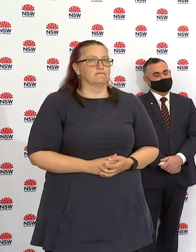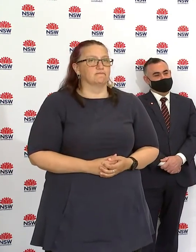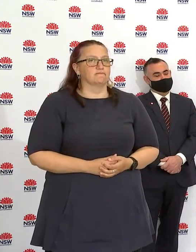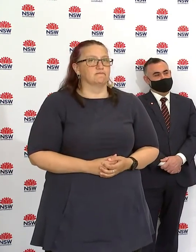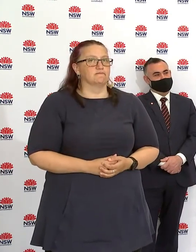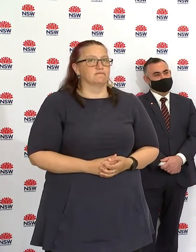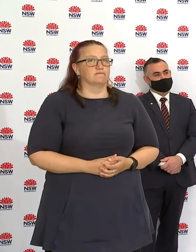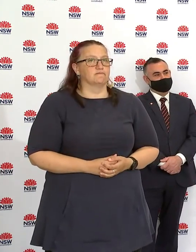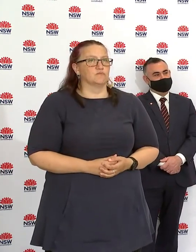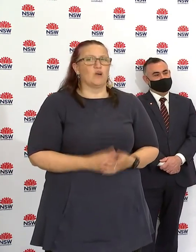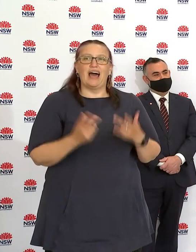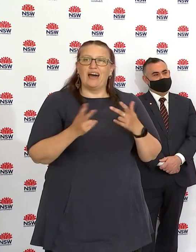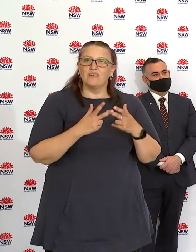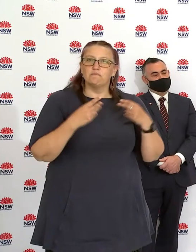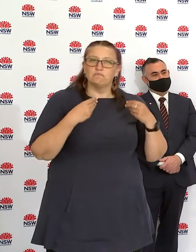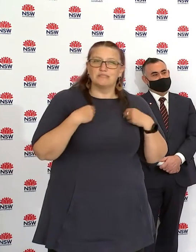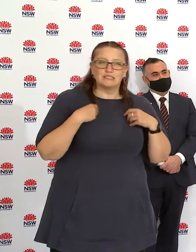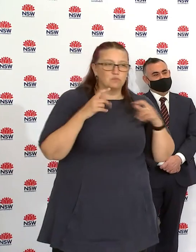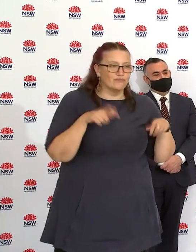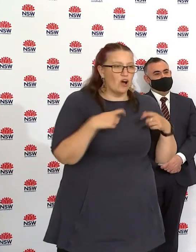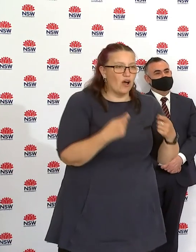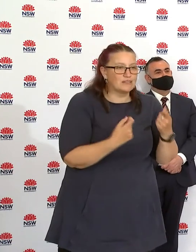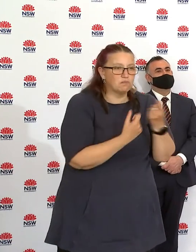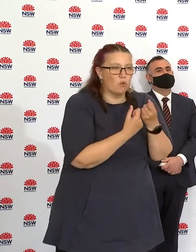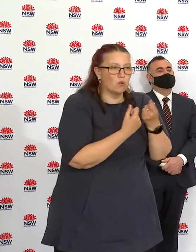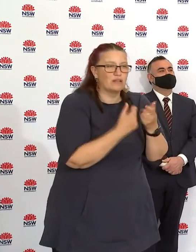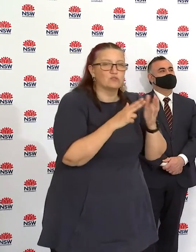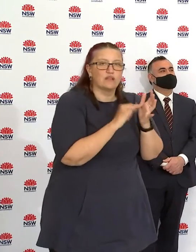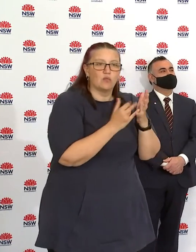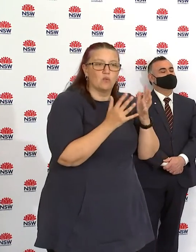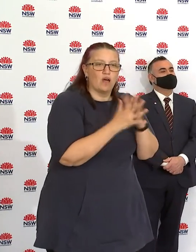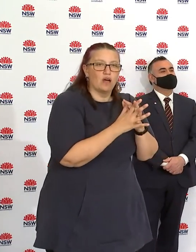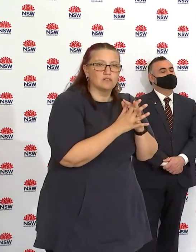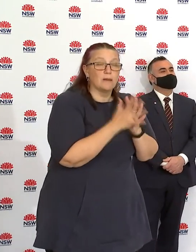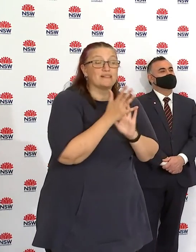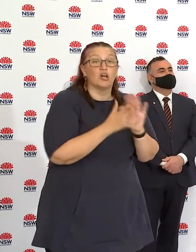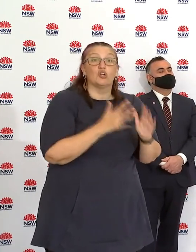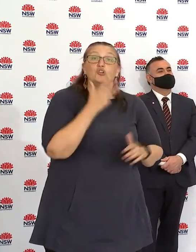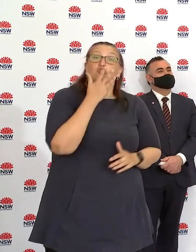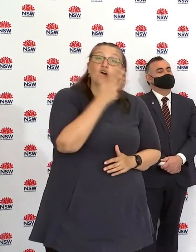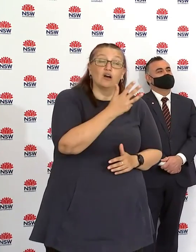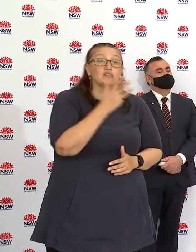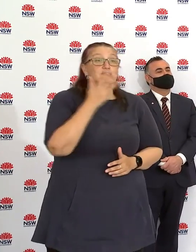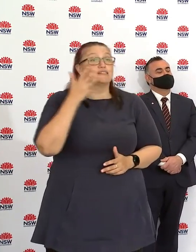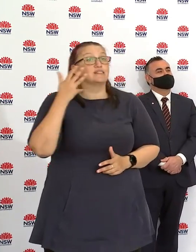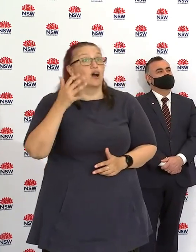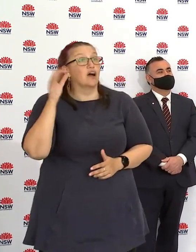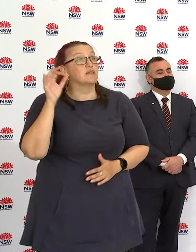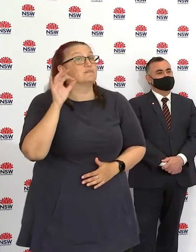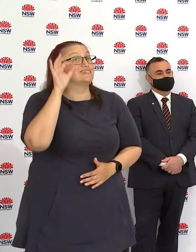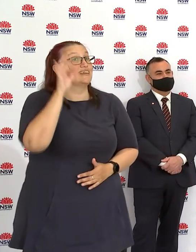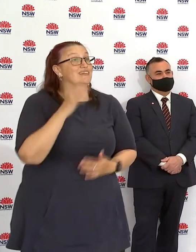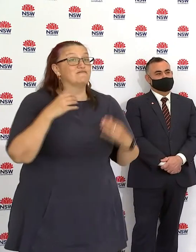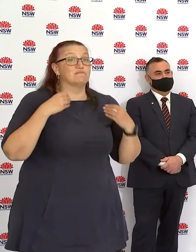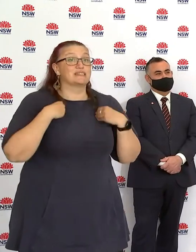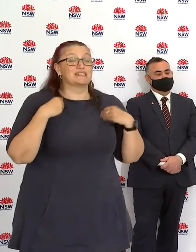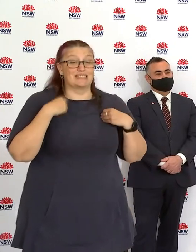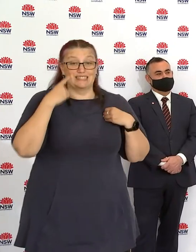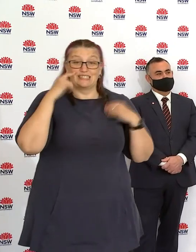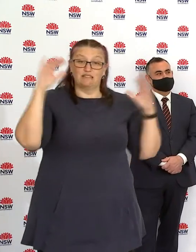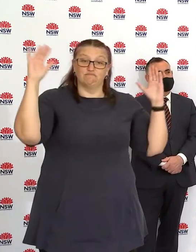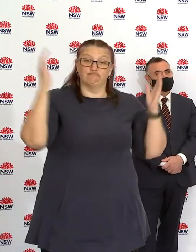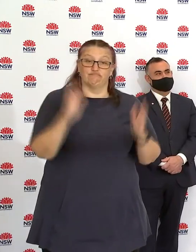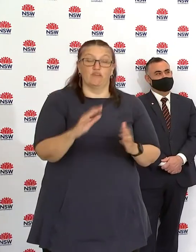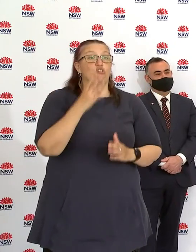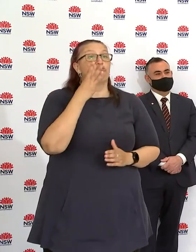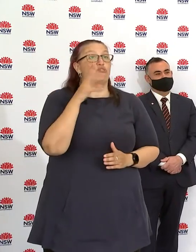support packages, the other business packages that we have here in New South Wales, almost 99 per cent of businesses have had a downturn of around 30 per